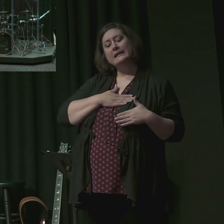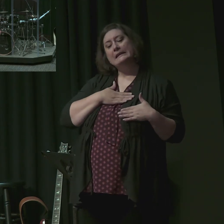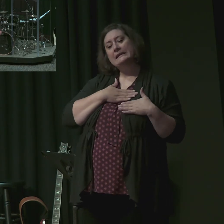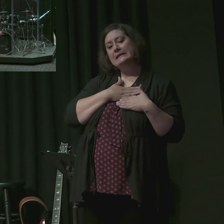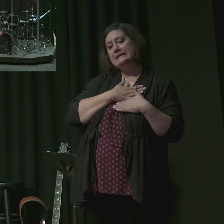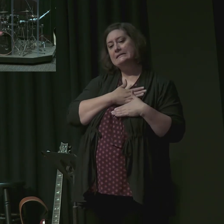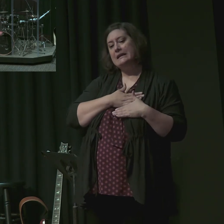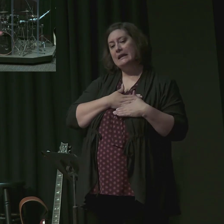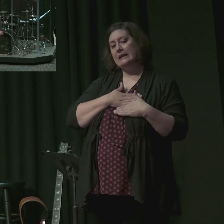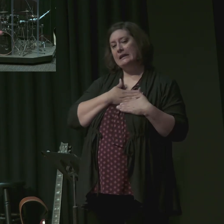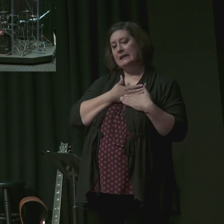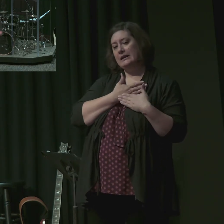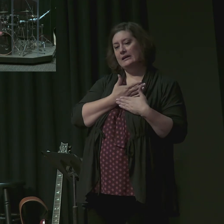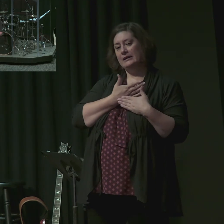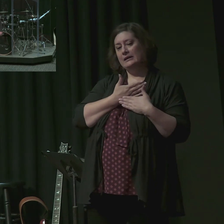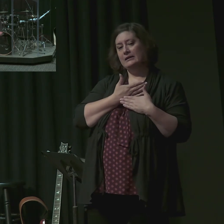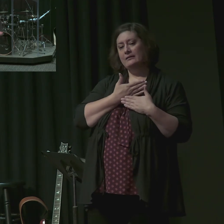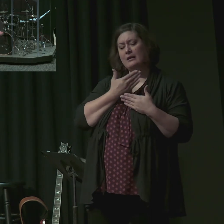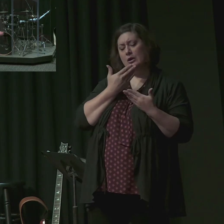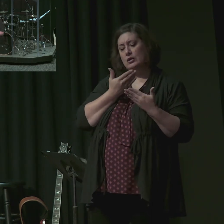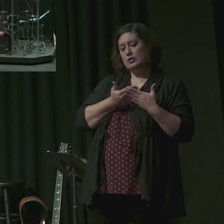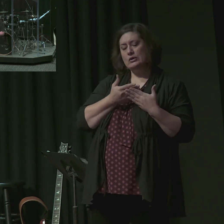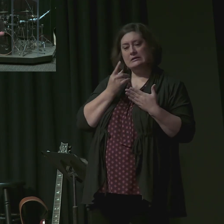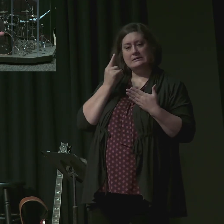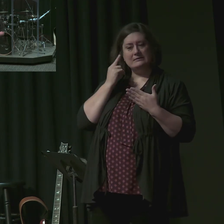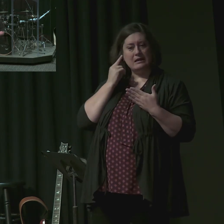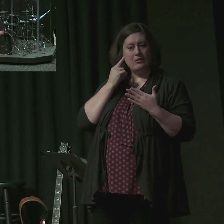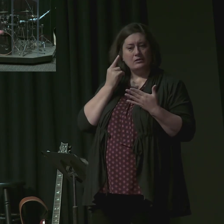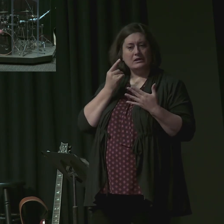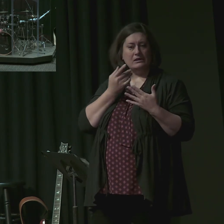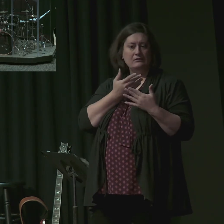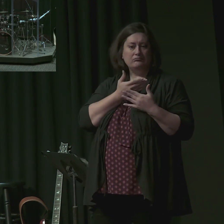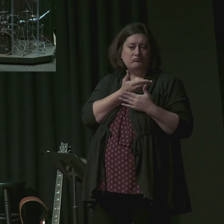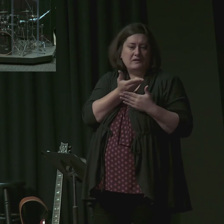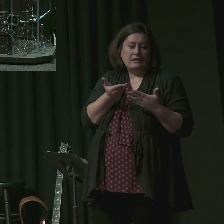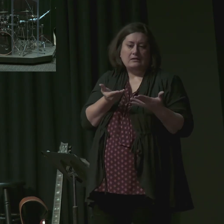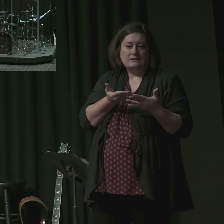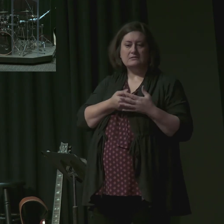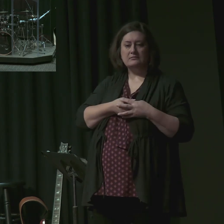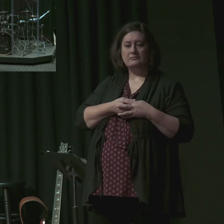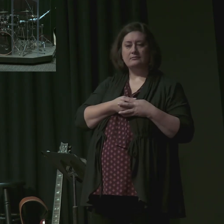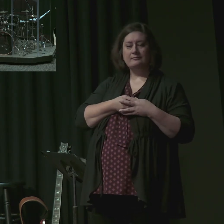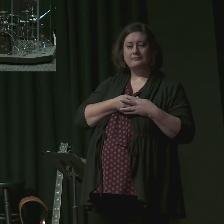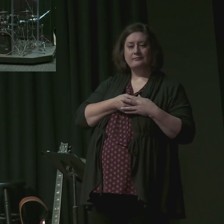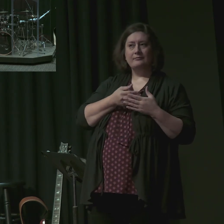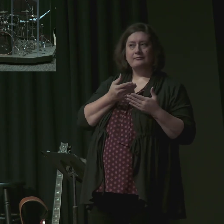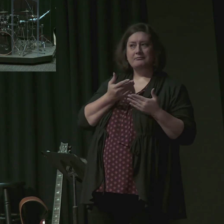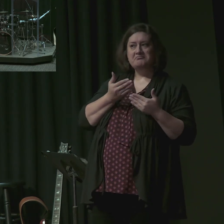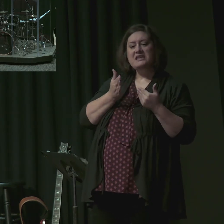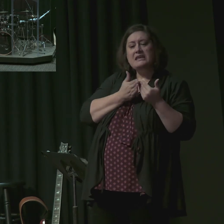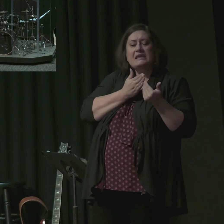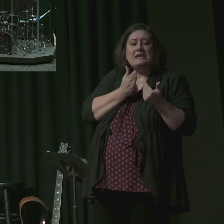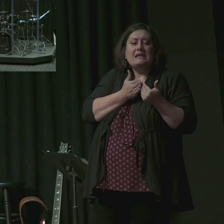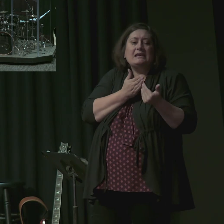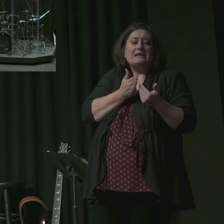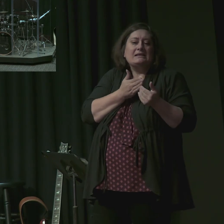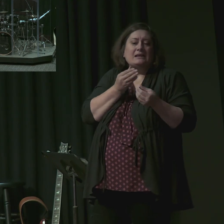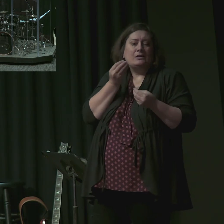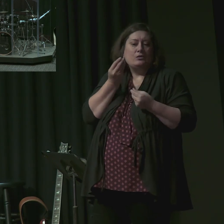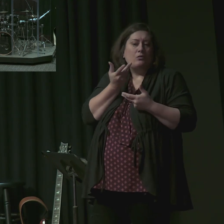be like an expensive scotch that goes down smooth. The fruit manifests itself